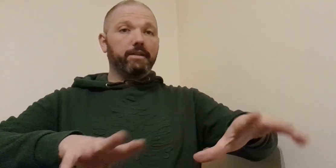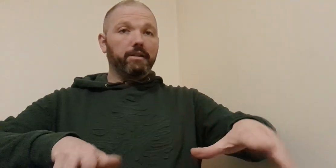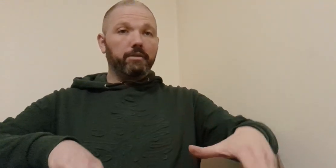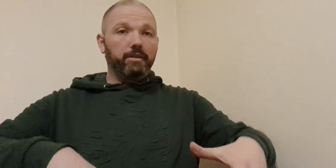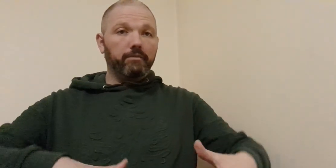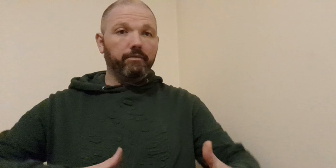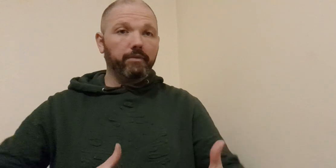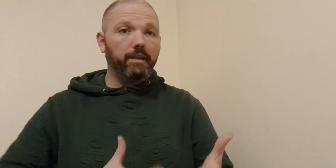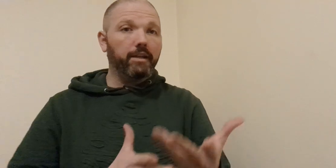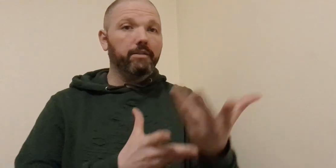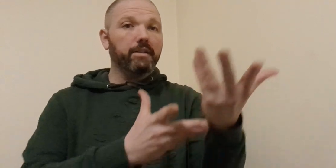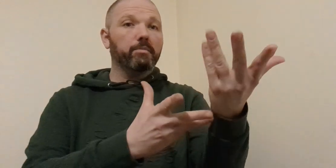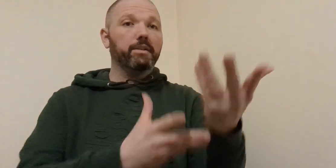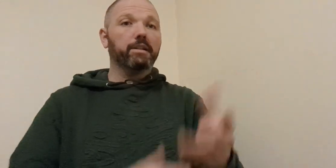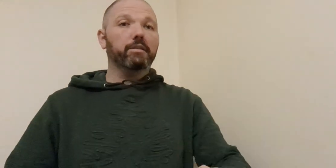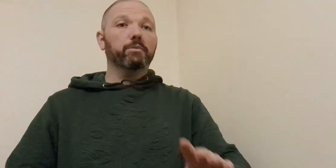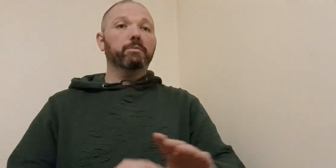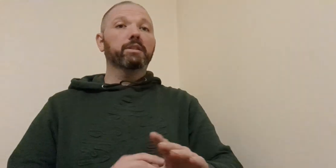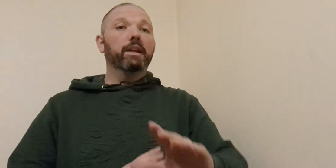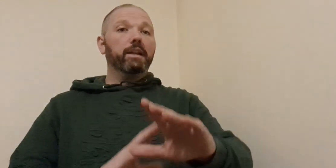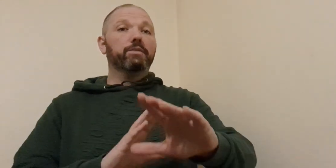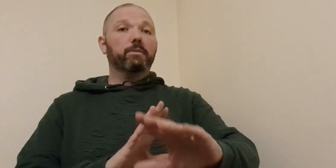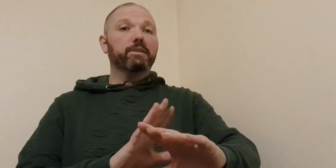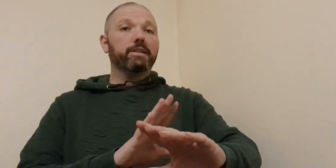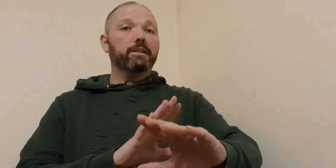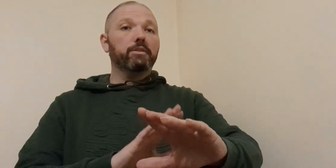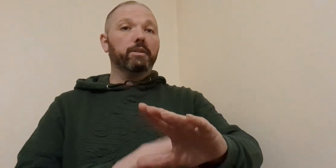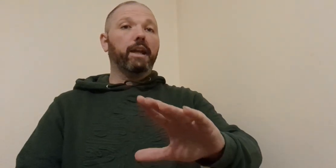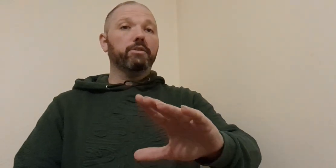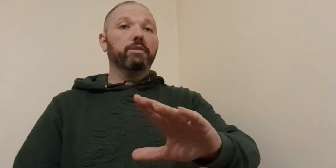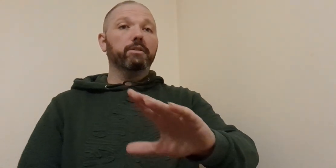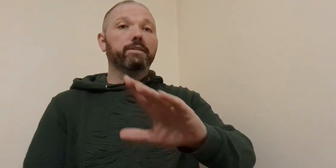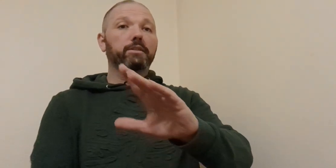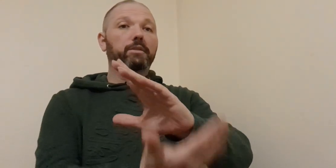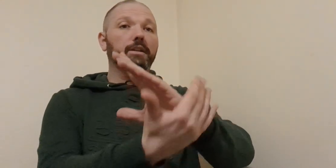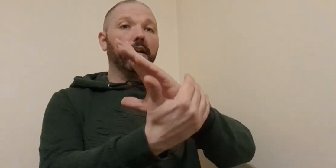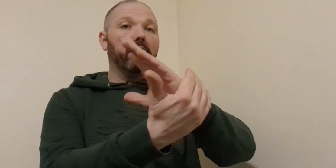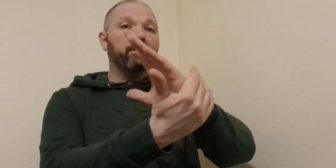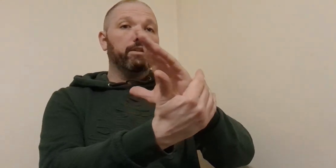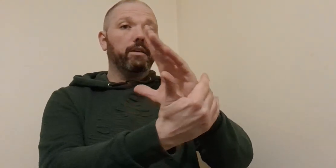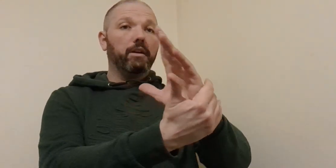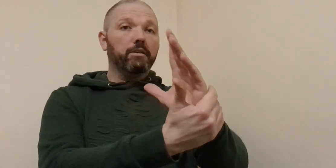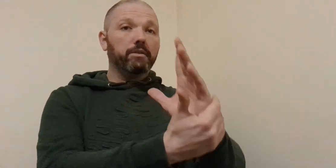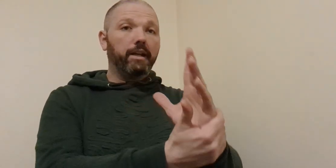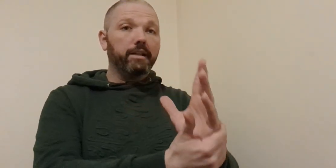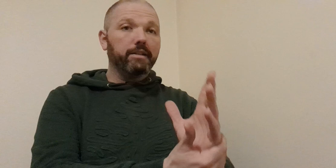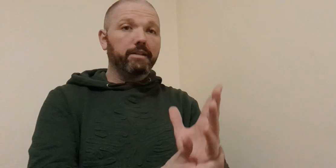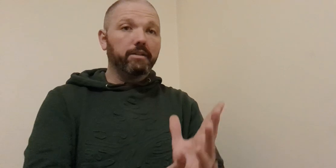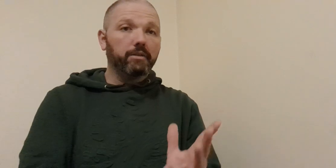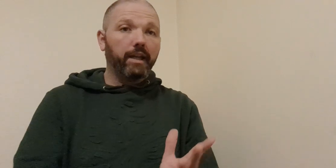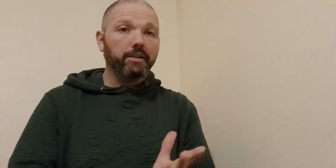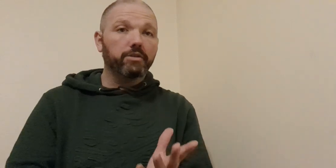let's like go here at this particular movement if someone's let's like go catching you let's say you can kind of have an underhand let's like go catch